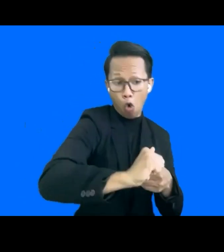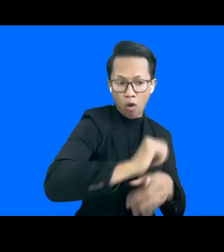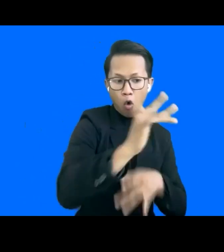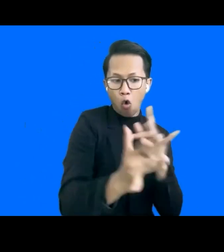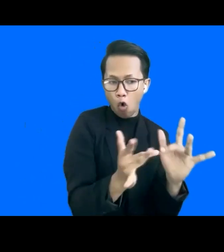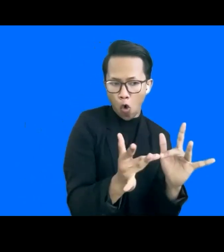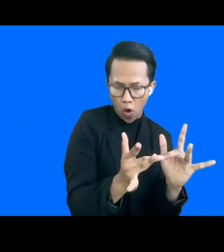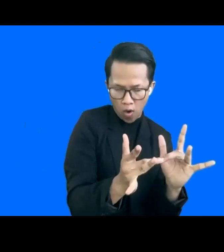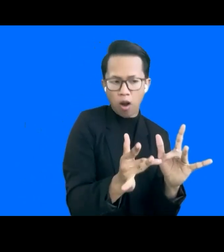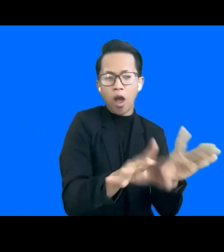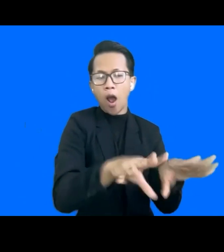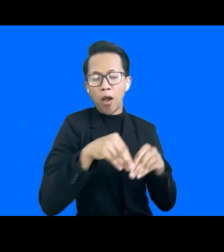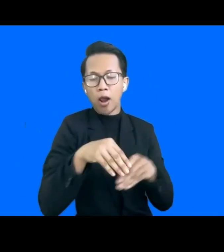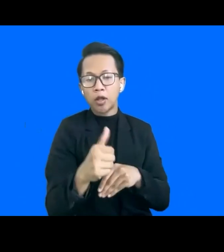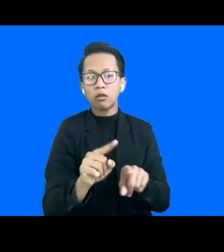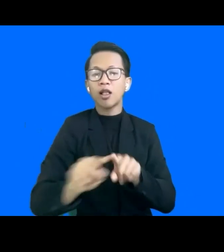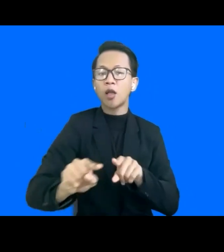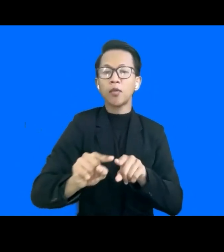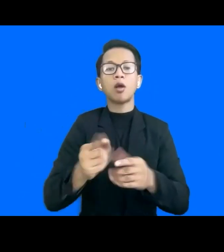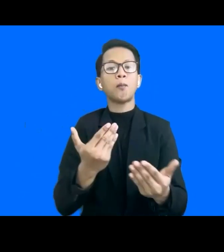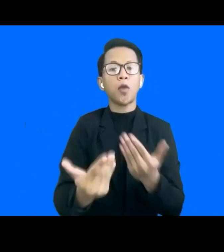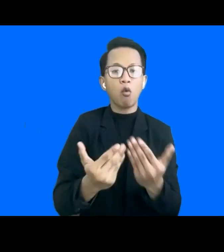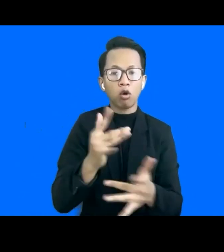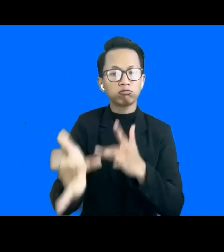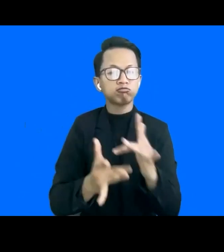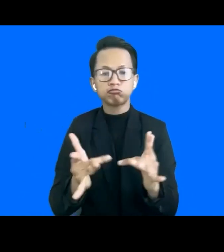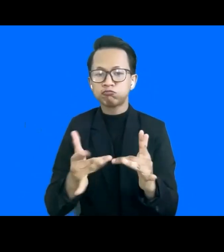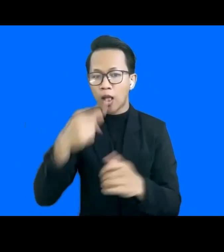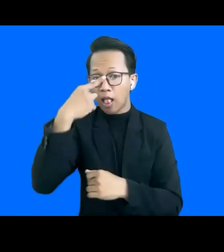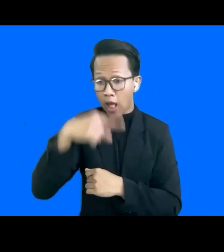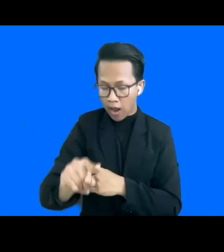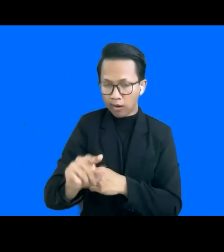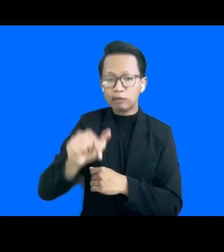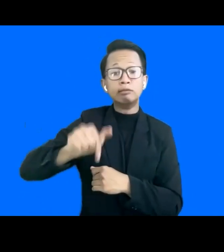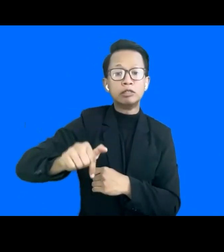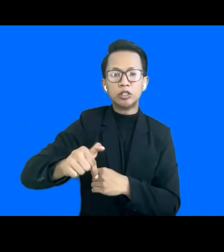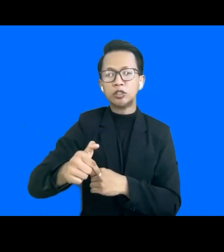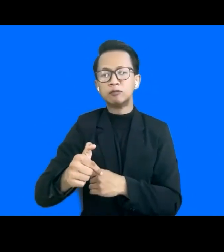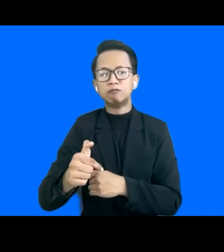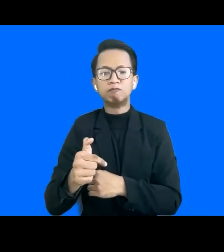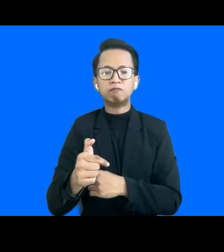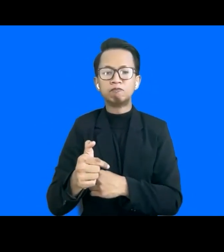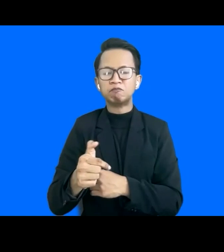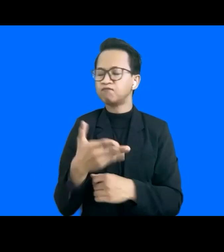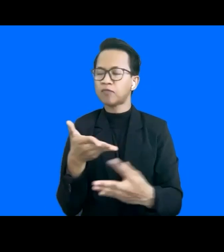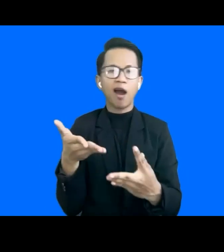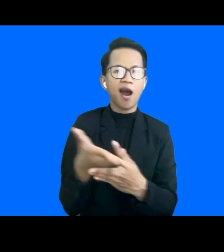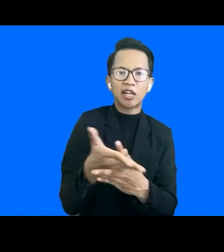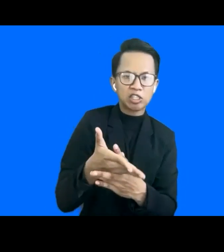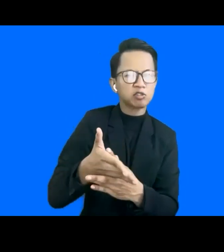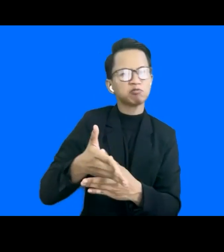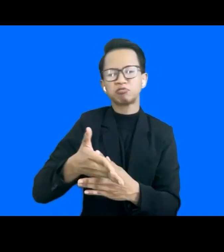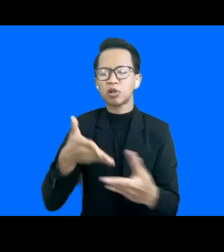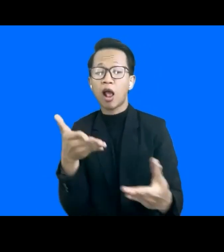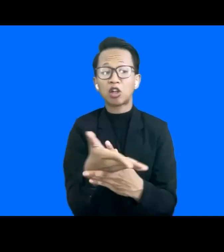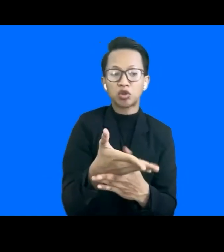we know that online learning platform available in Thailand right now is still not that accessible for disabled